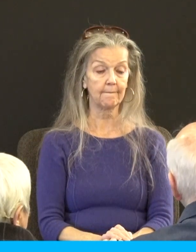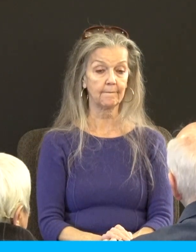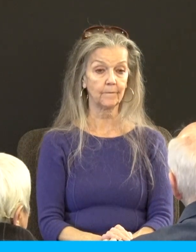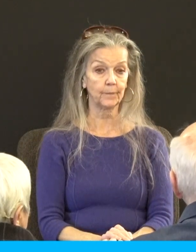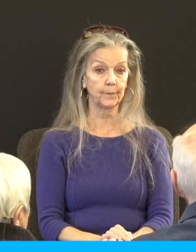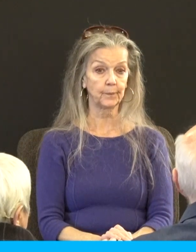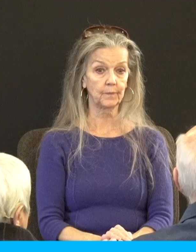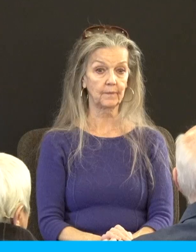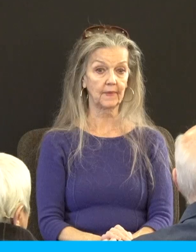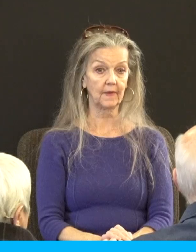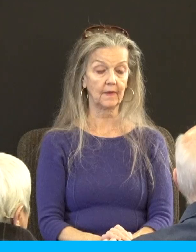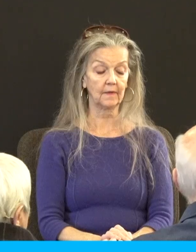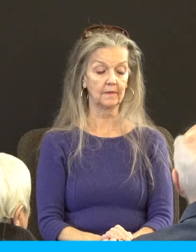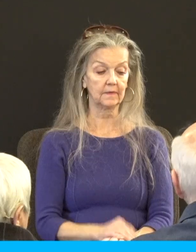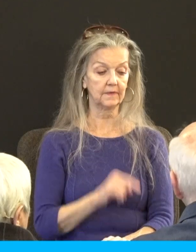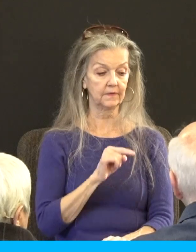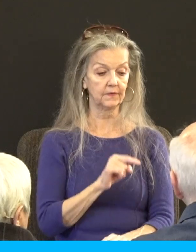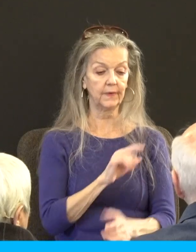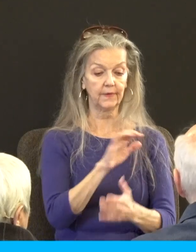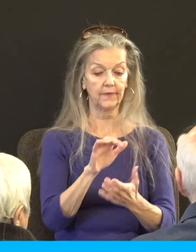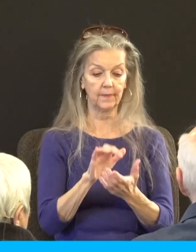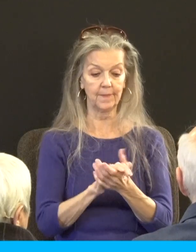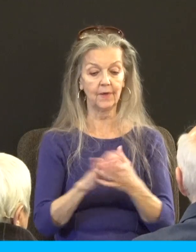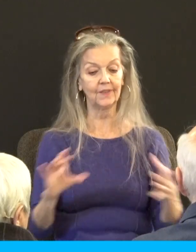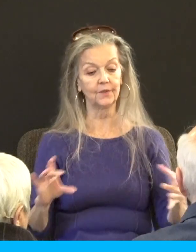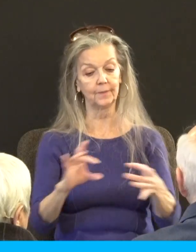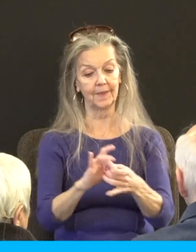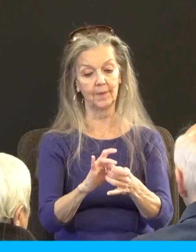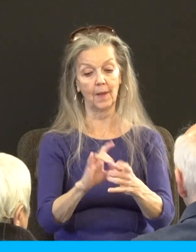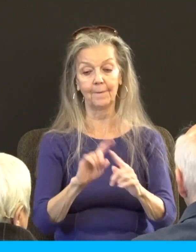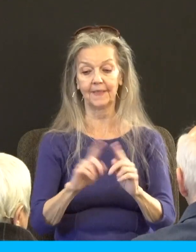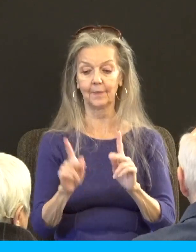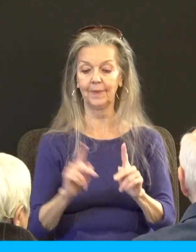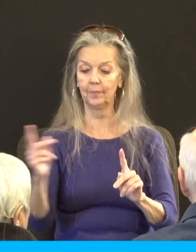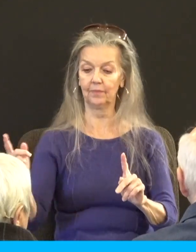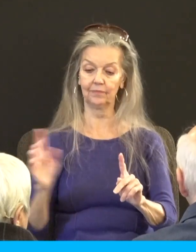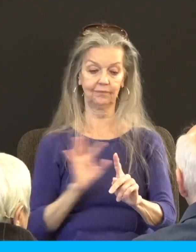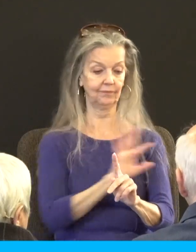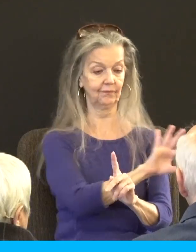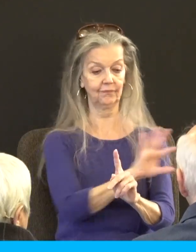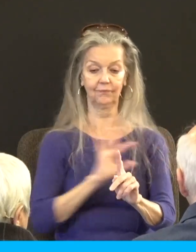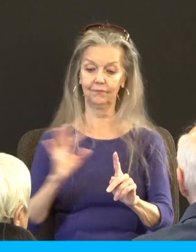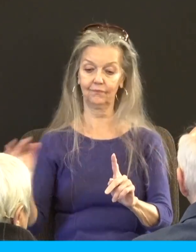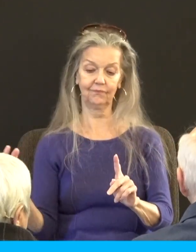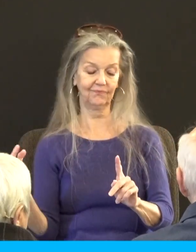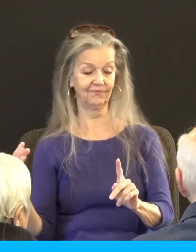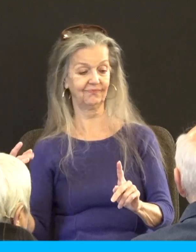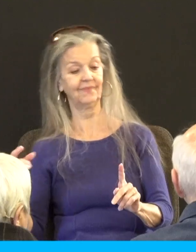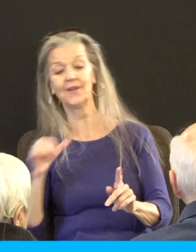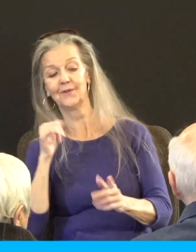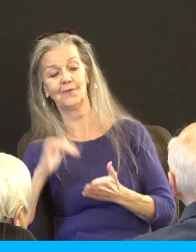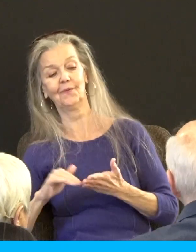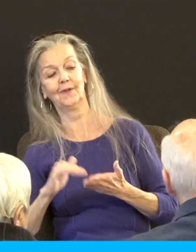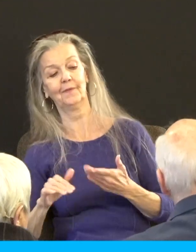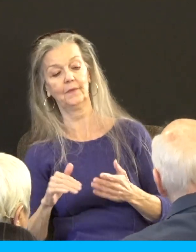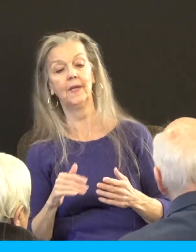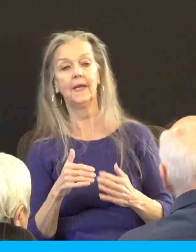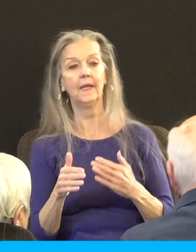so here the marriage gets reconciled but the people around them are still split and divided because even though the couple's extended forgiveness the people around them